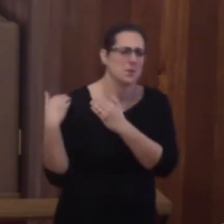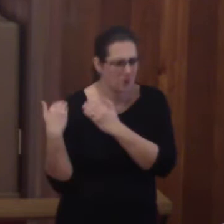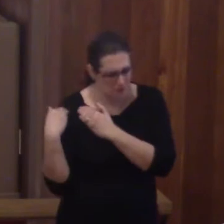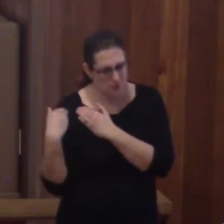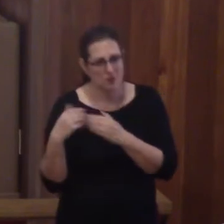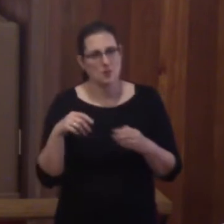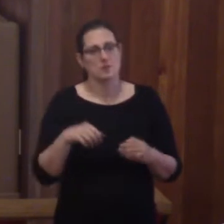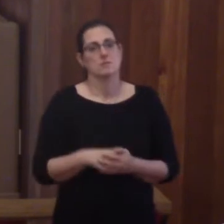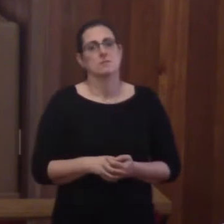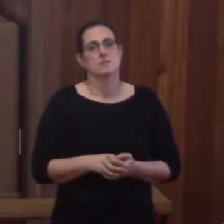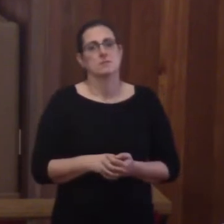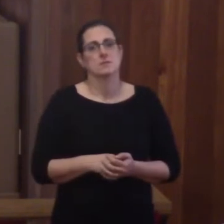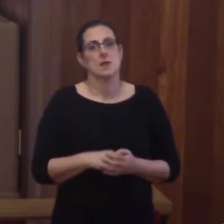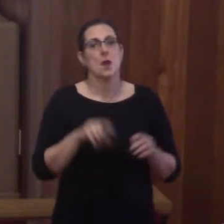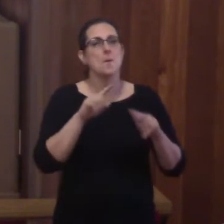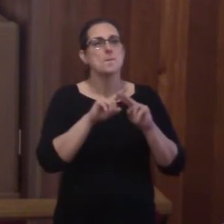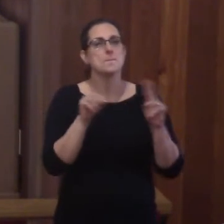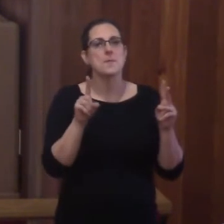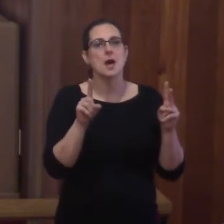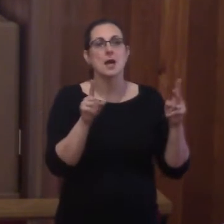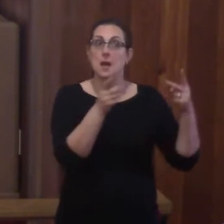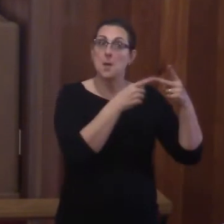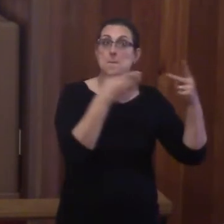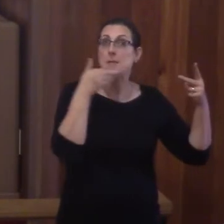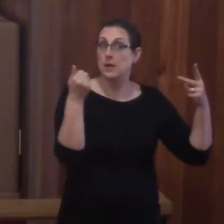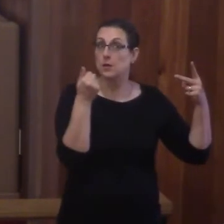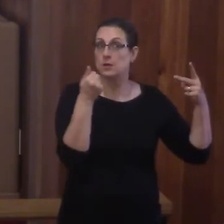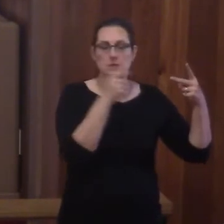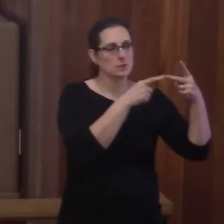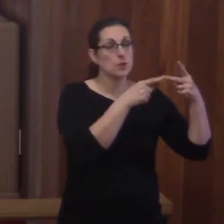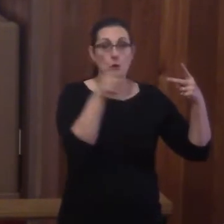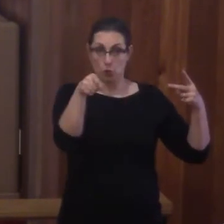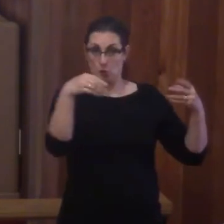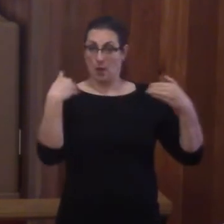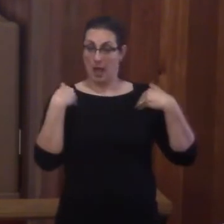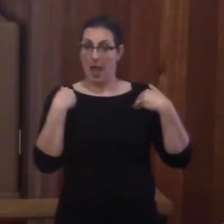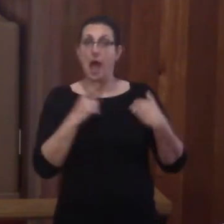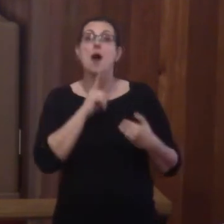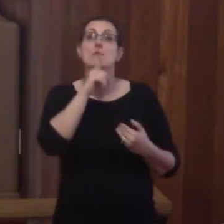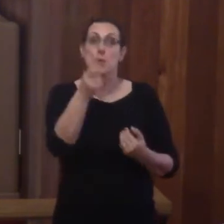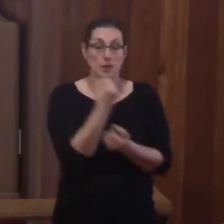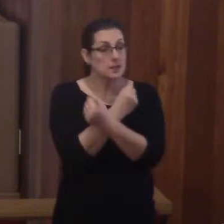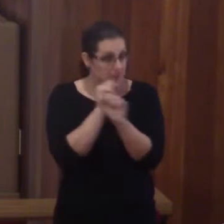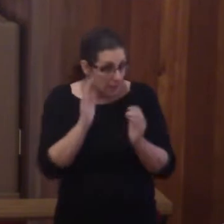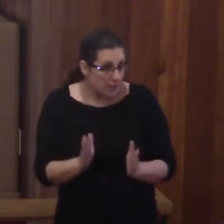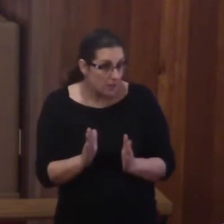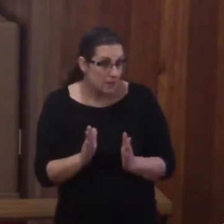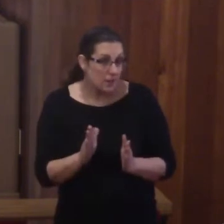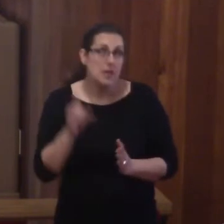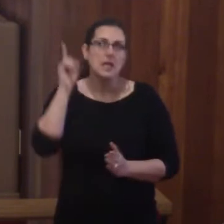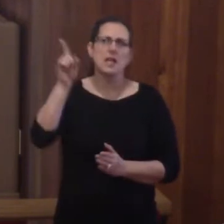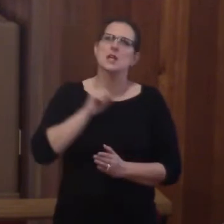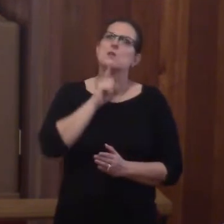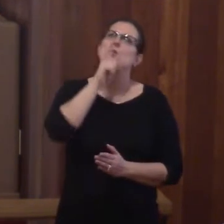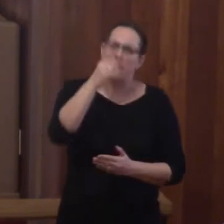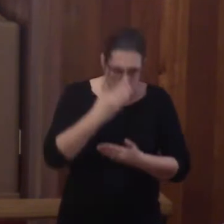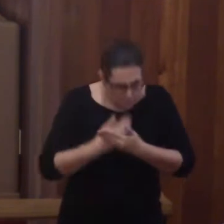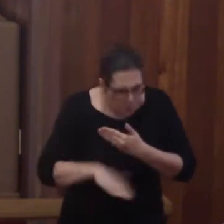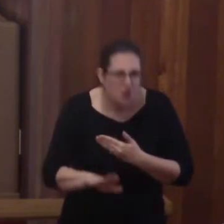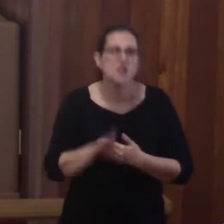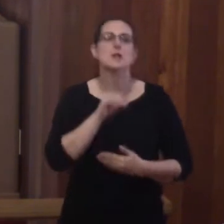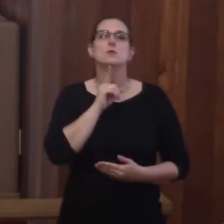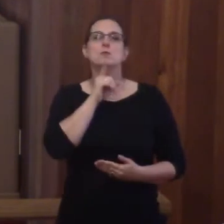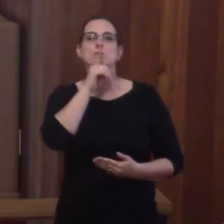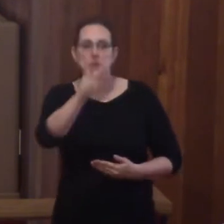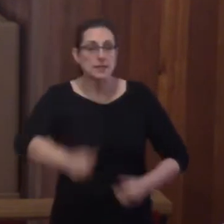real issues. But an even greater question. Do you have a real Savior, who really was born, who